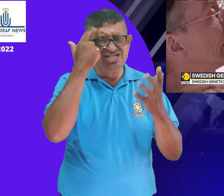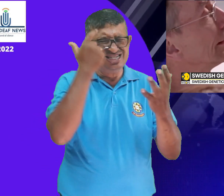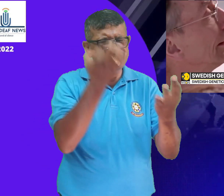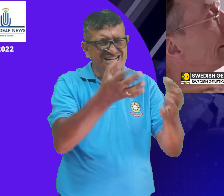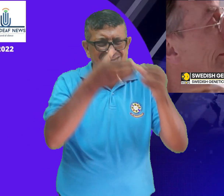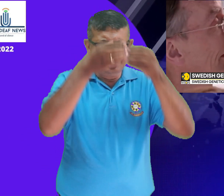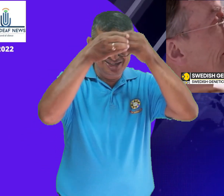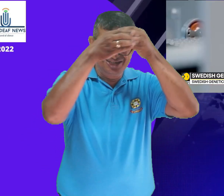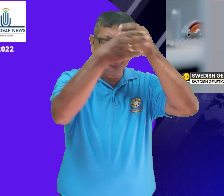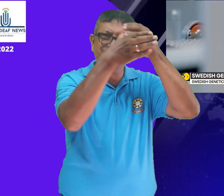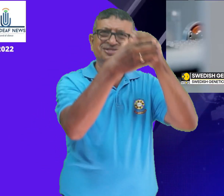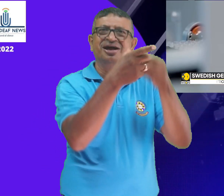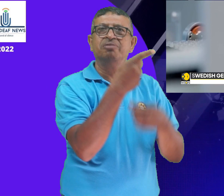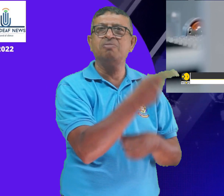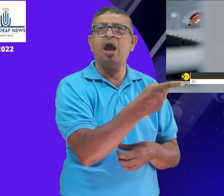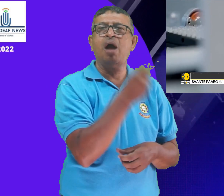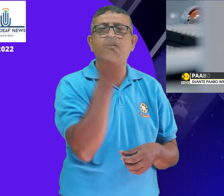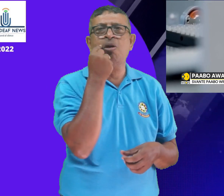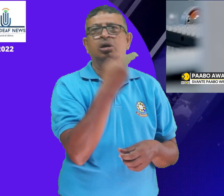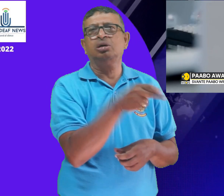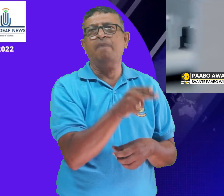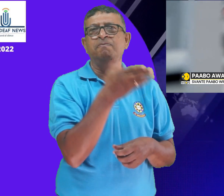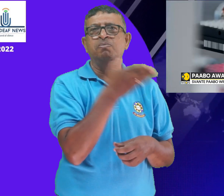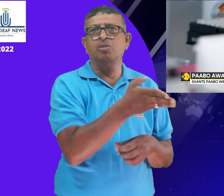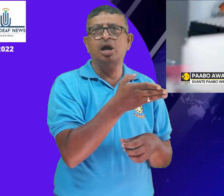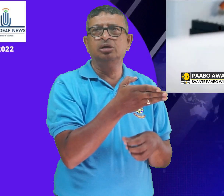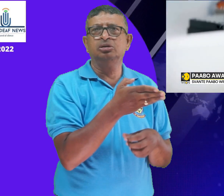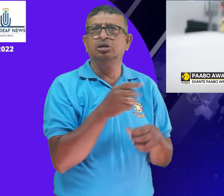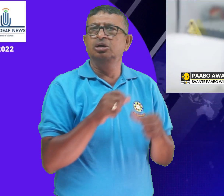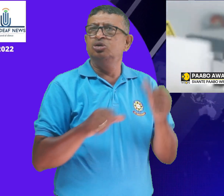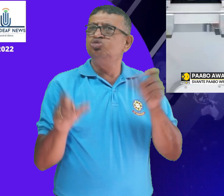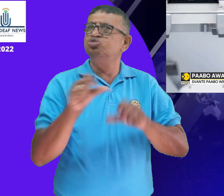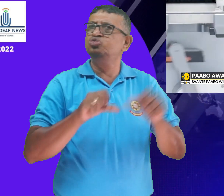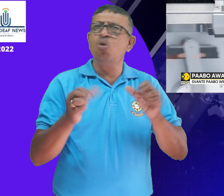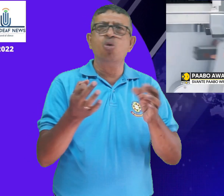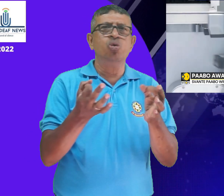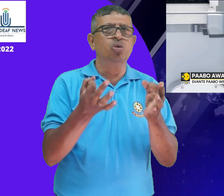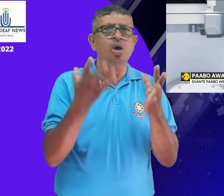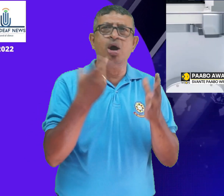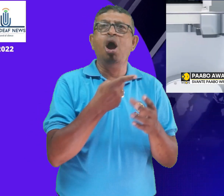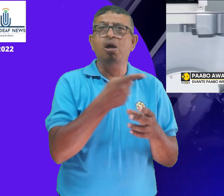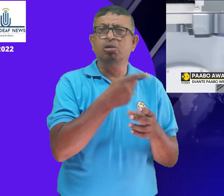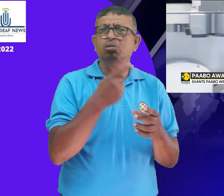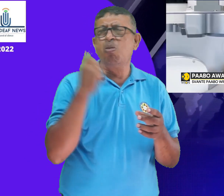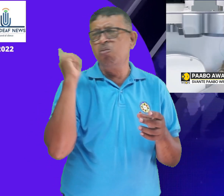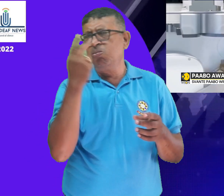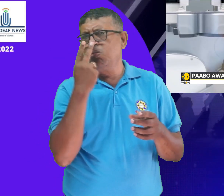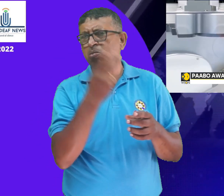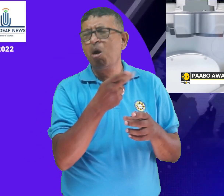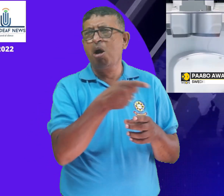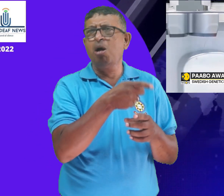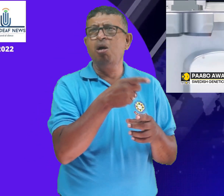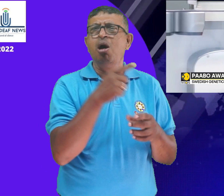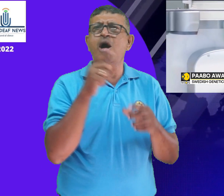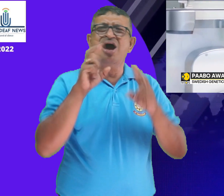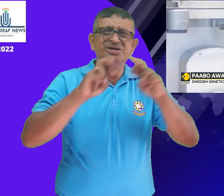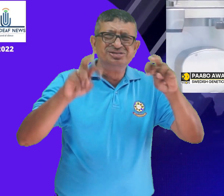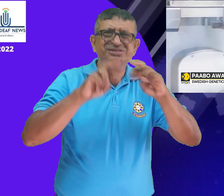human history. His crowning achievement is considered to be the methods he developed to allow for the sequencing of an entire Neanderthal